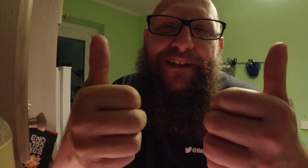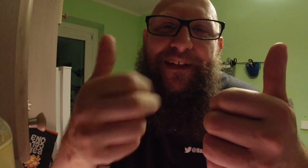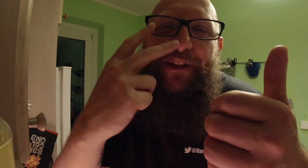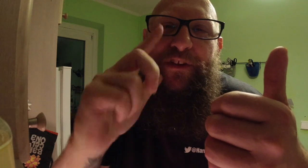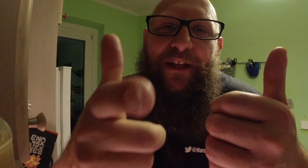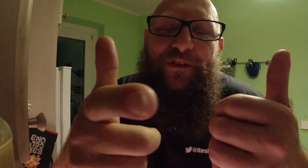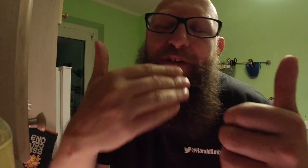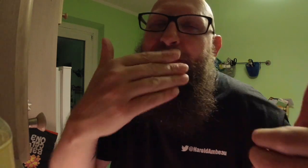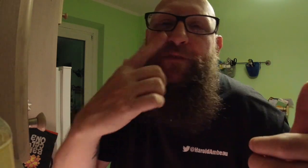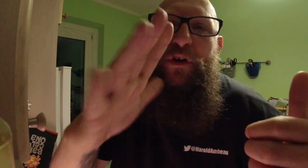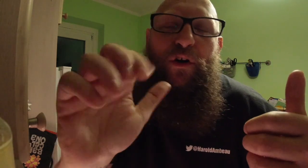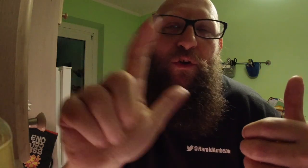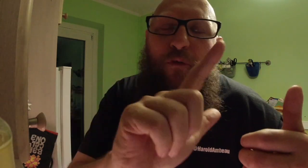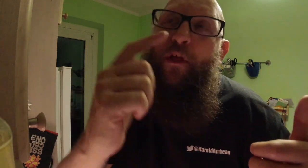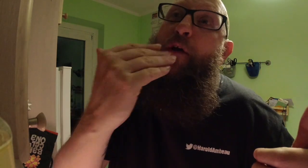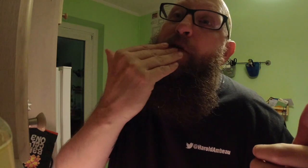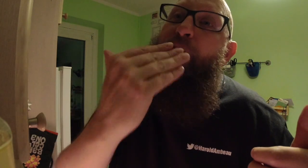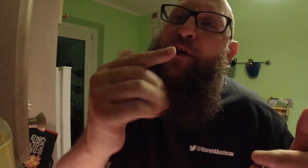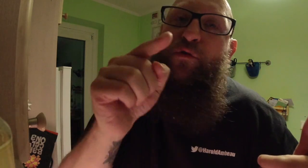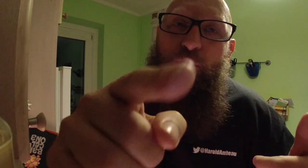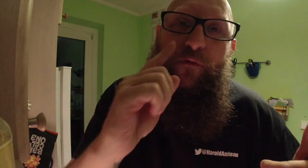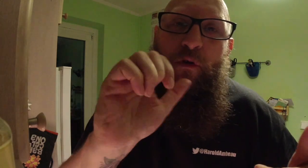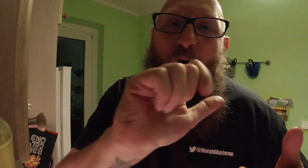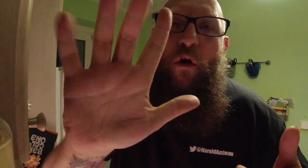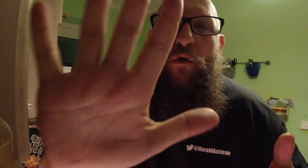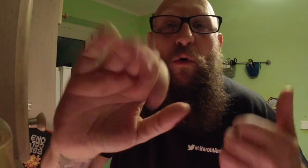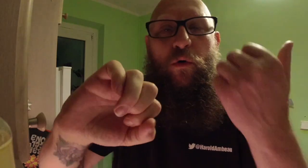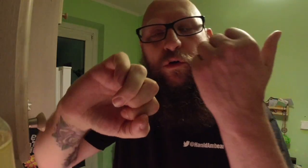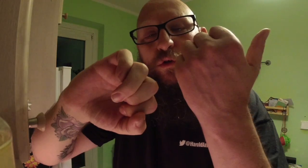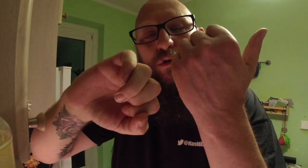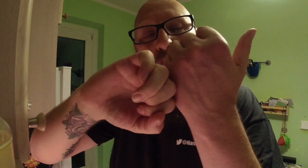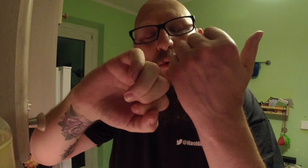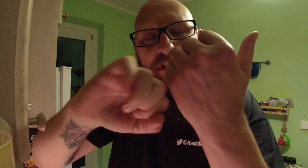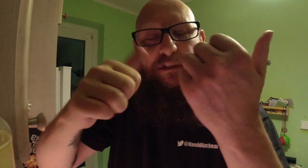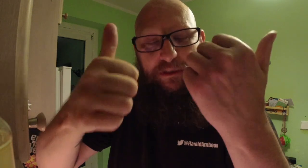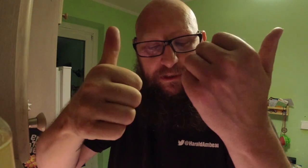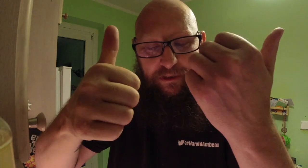See you later. Thank you for all your. Thank you for all your. Thank No. No.